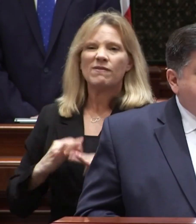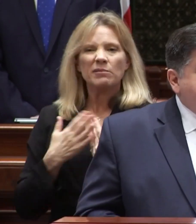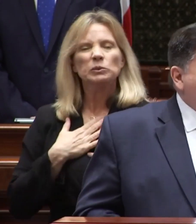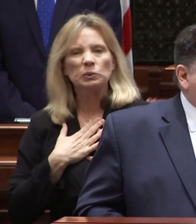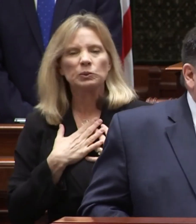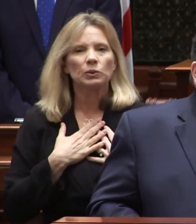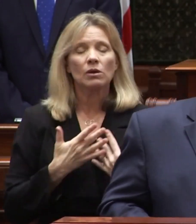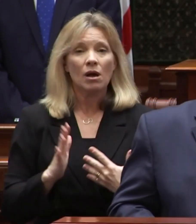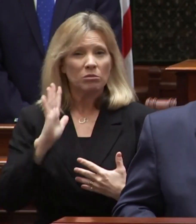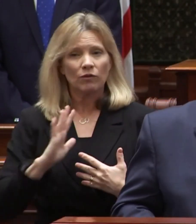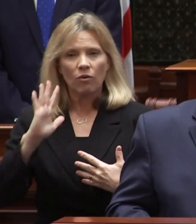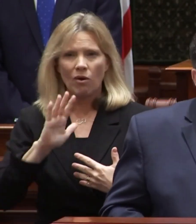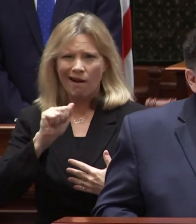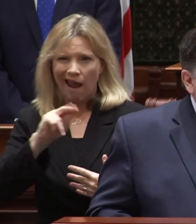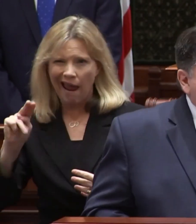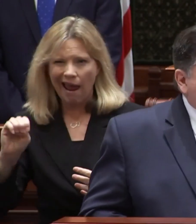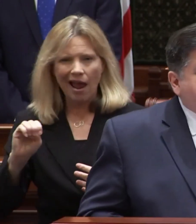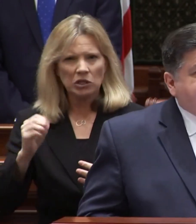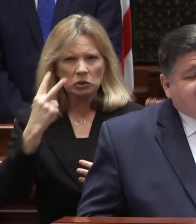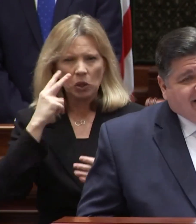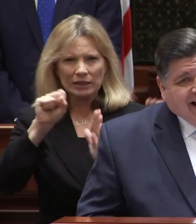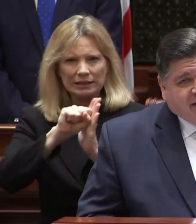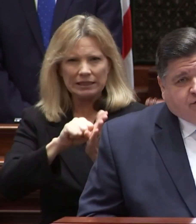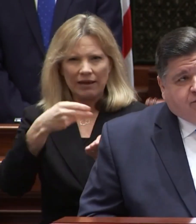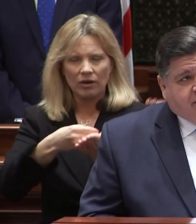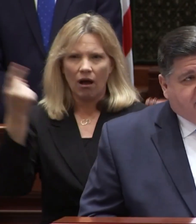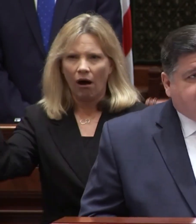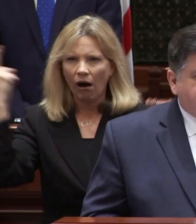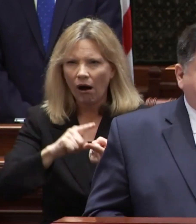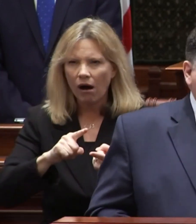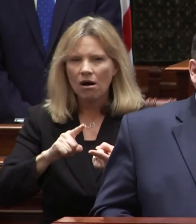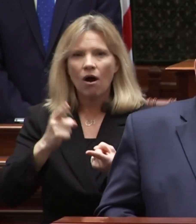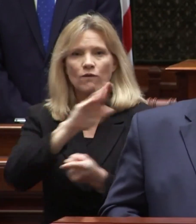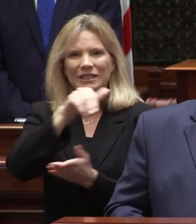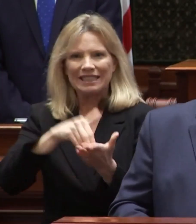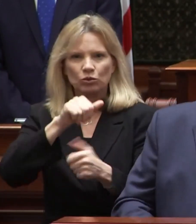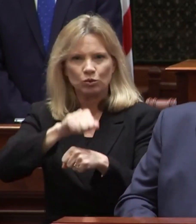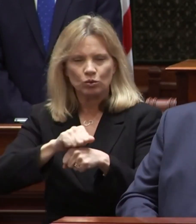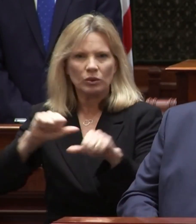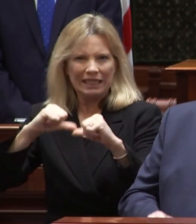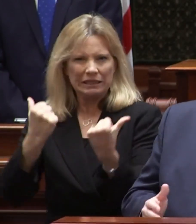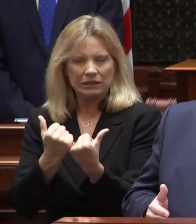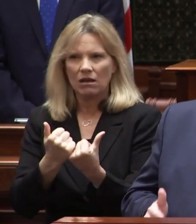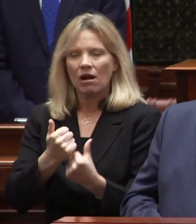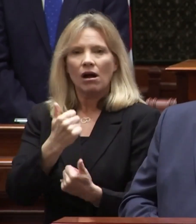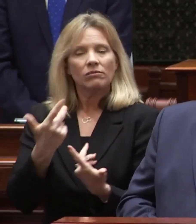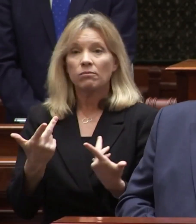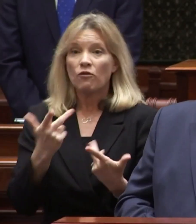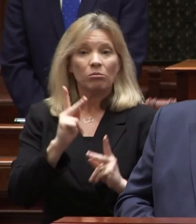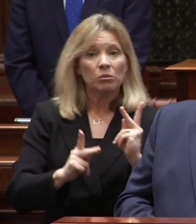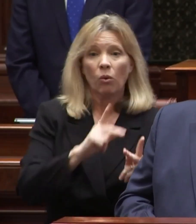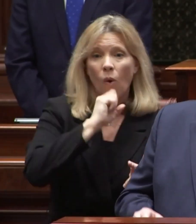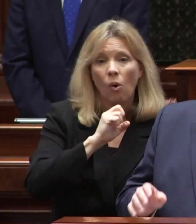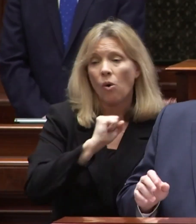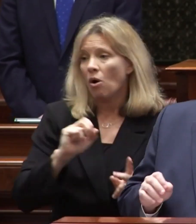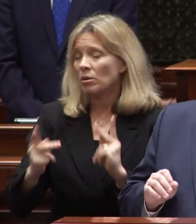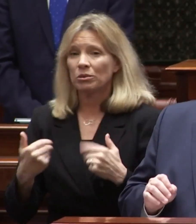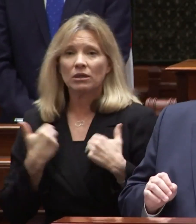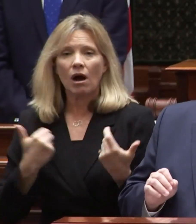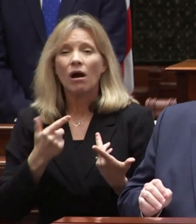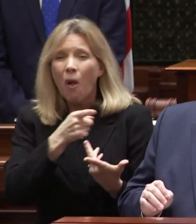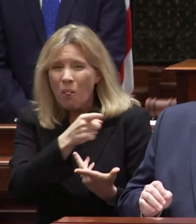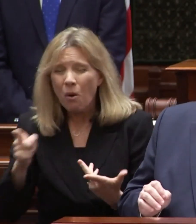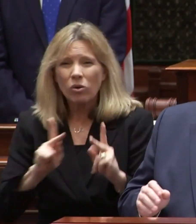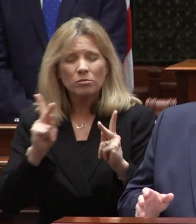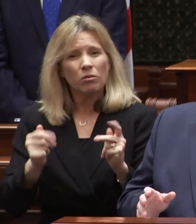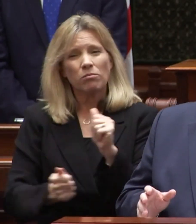in years past and saw state funding slashed for centerstone's patients young and old alike who are among